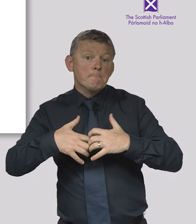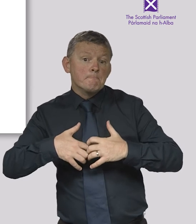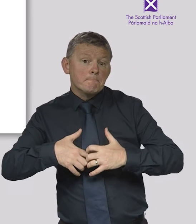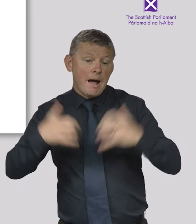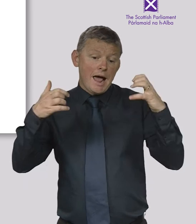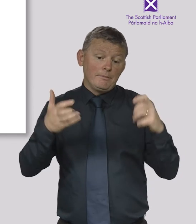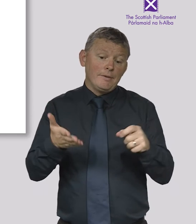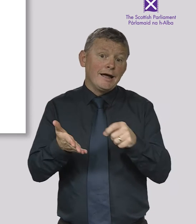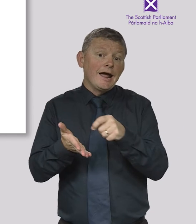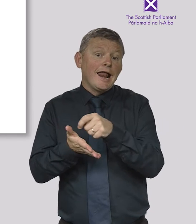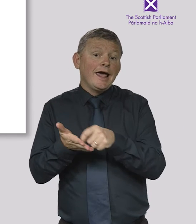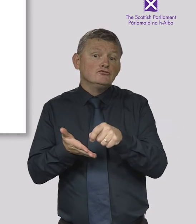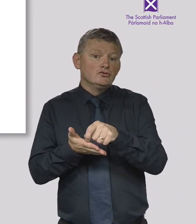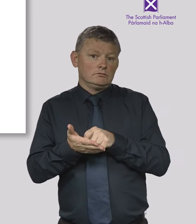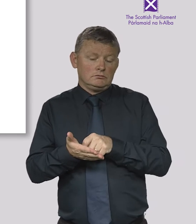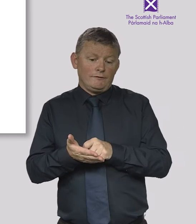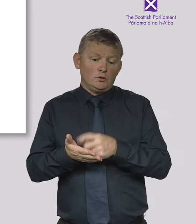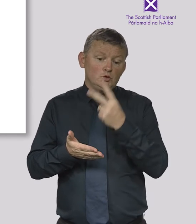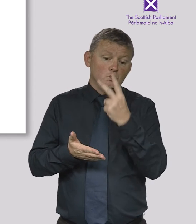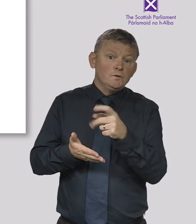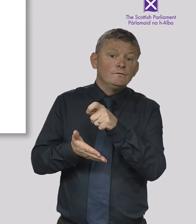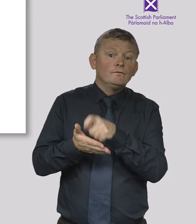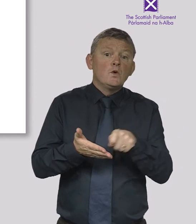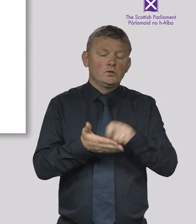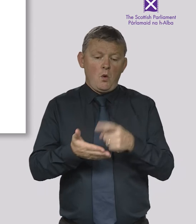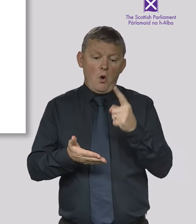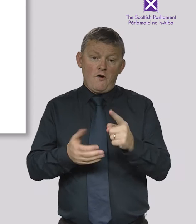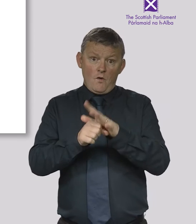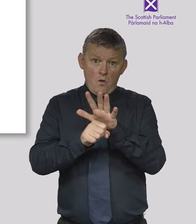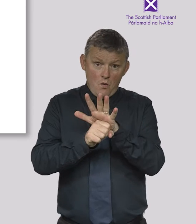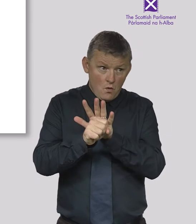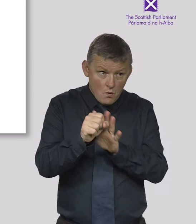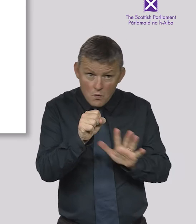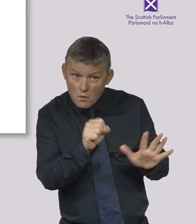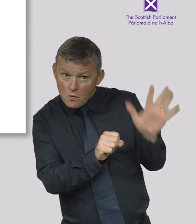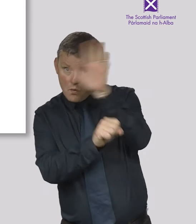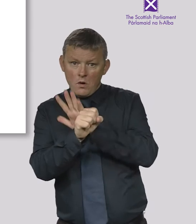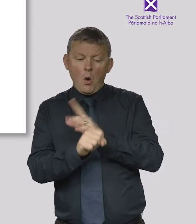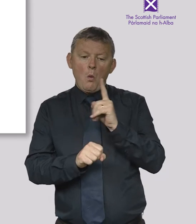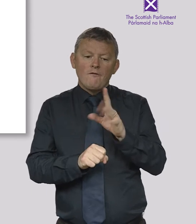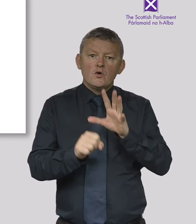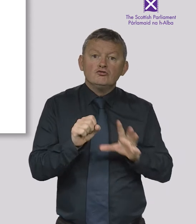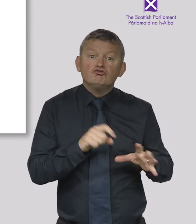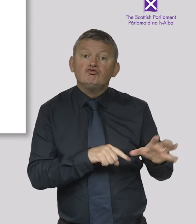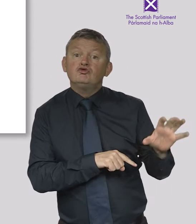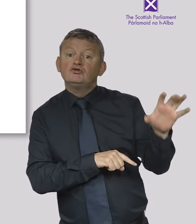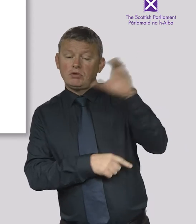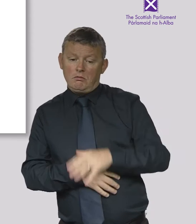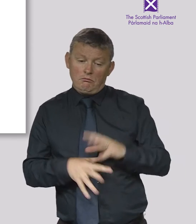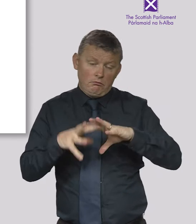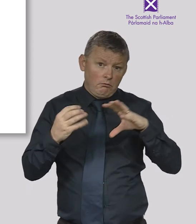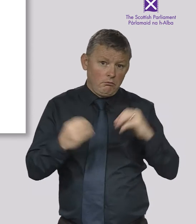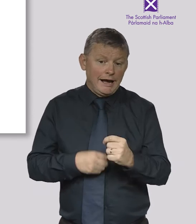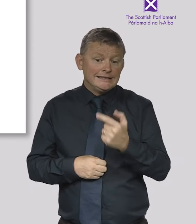At a Scottish Parliament election, each voter has two votes, one for their constituency and one for their